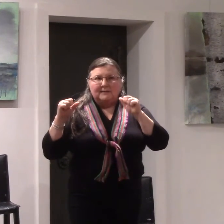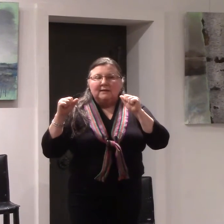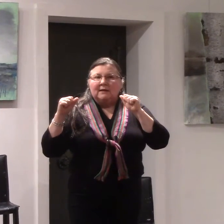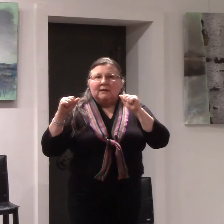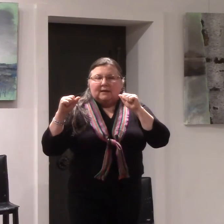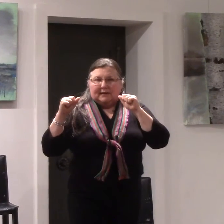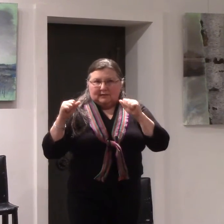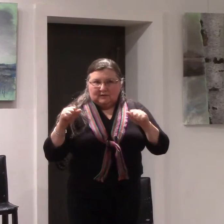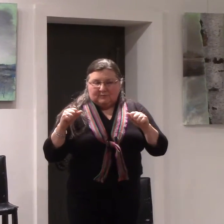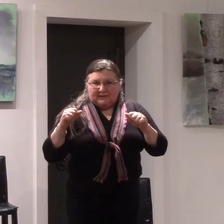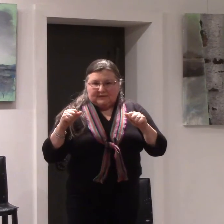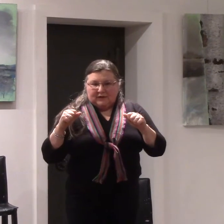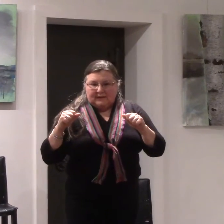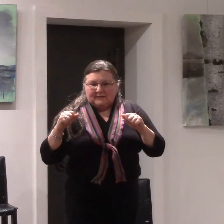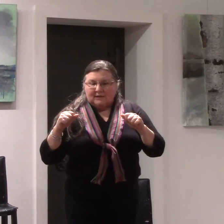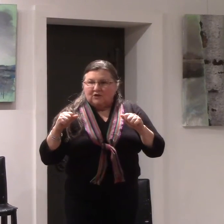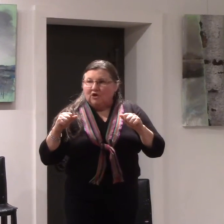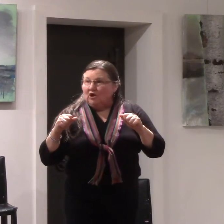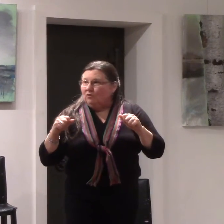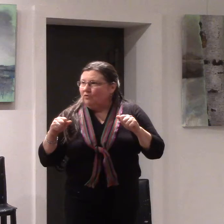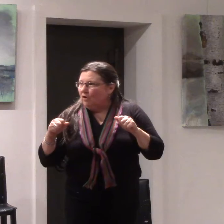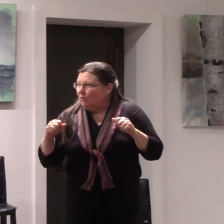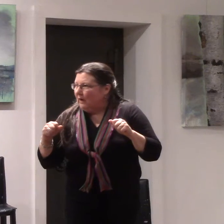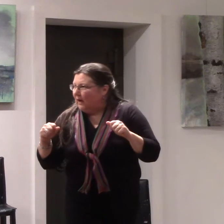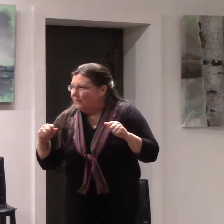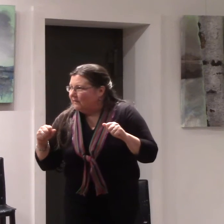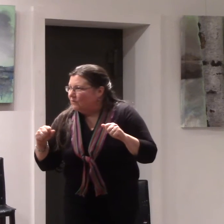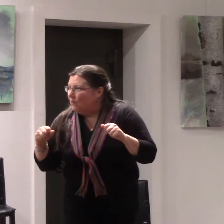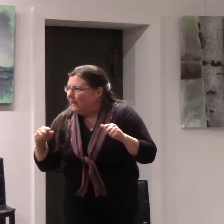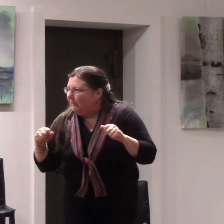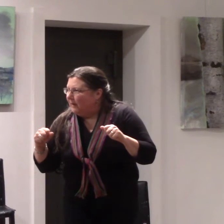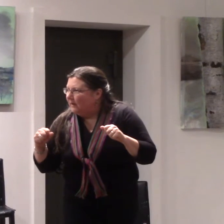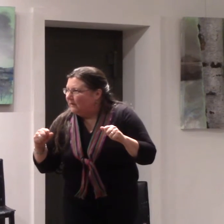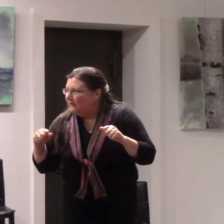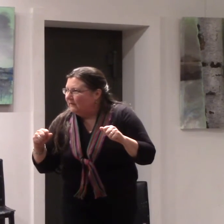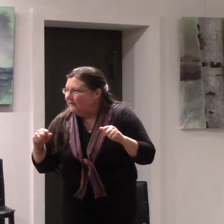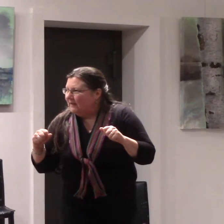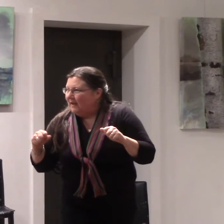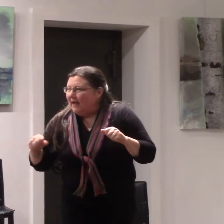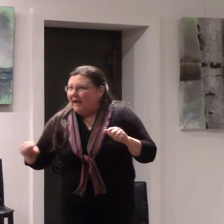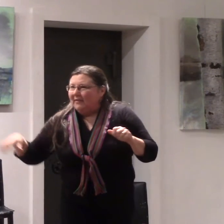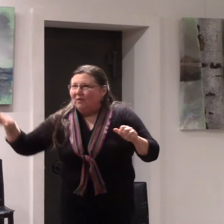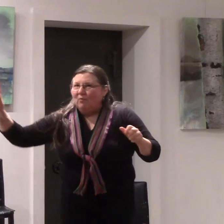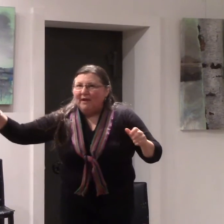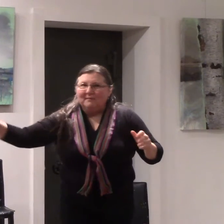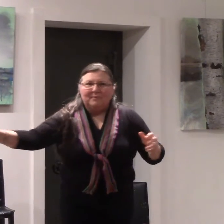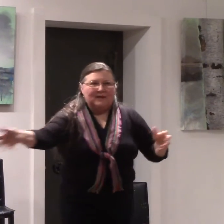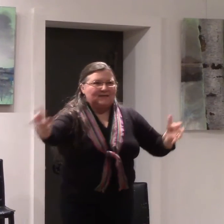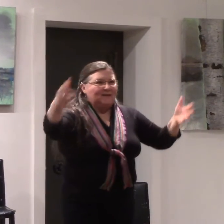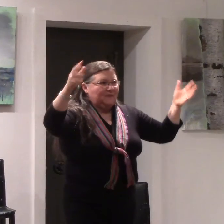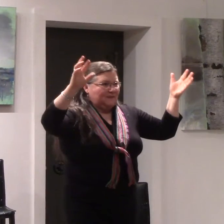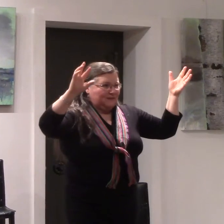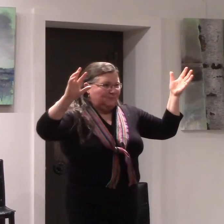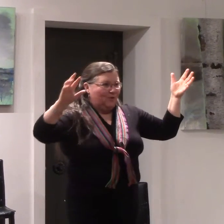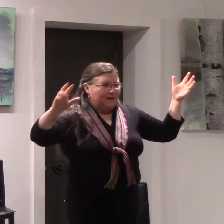it looks pretty serious do you know how to swim and the wind picks up at this point